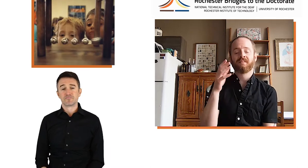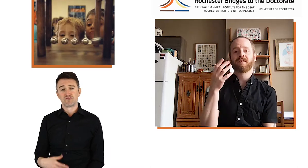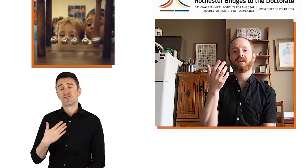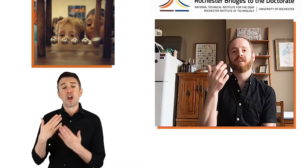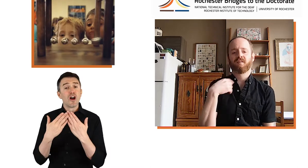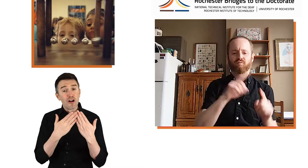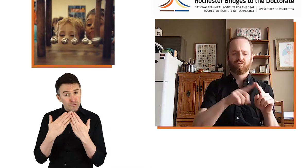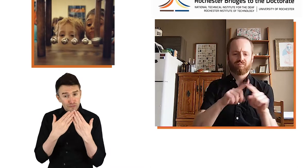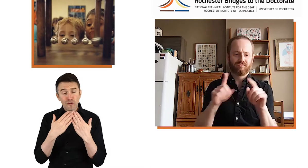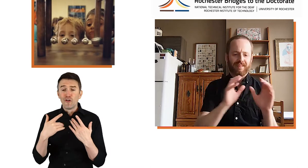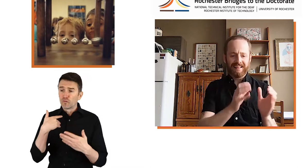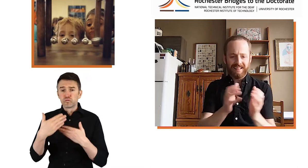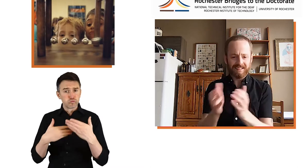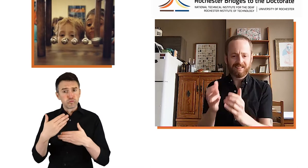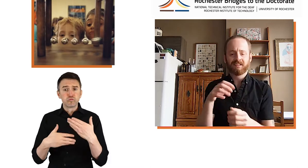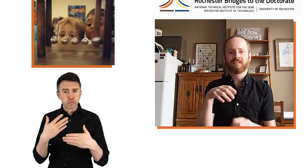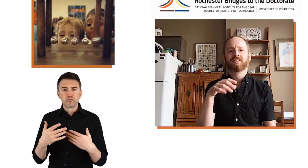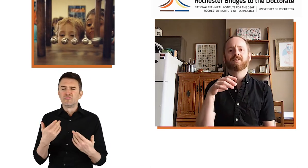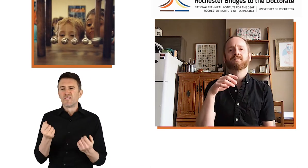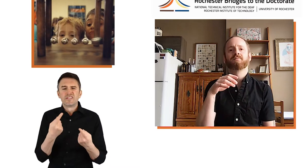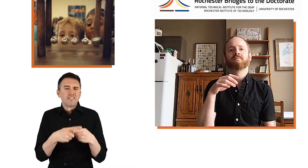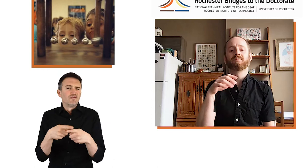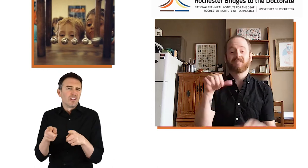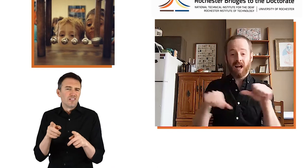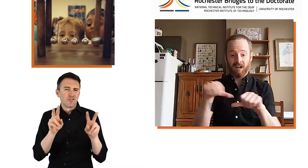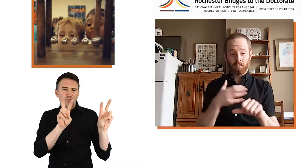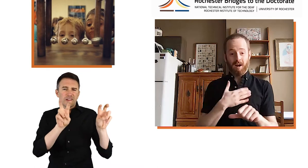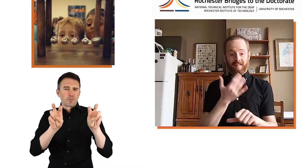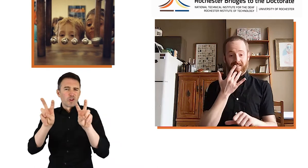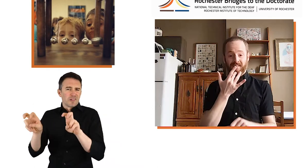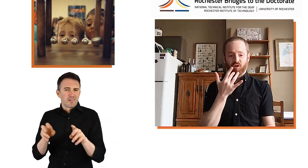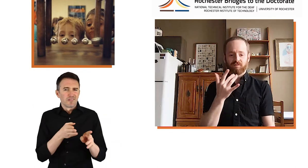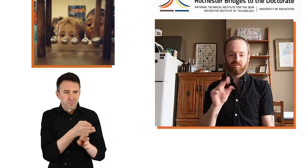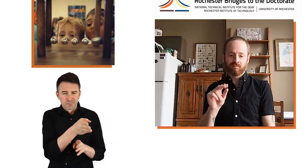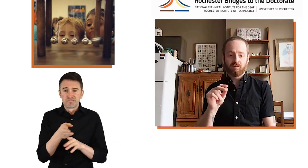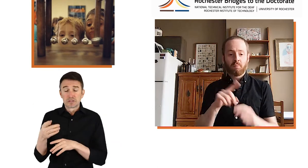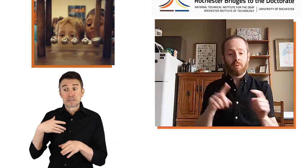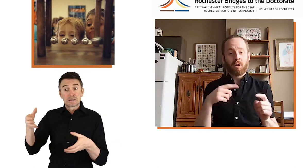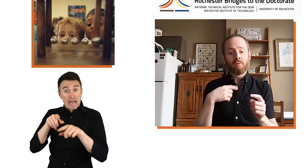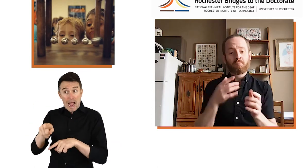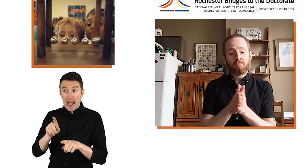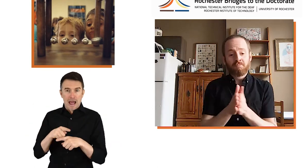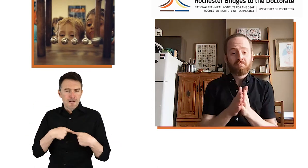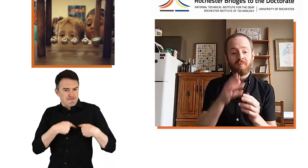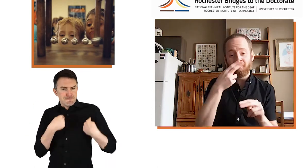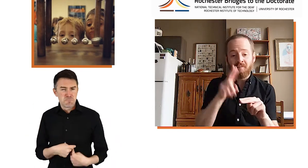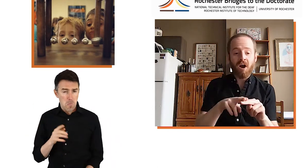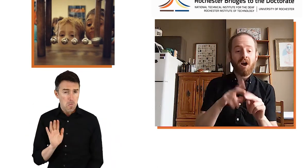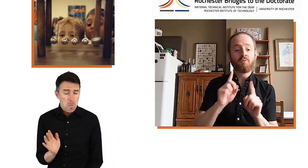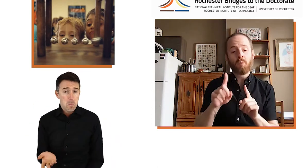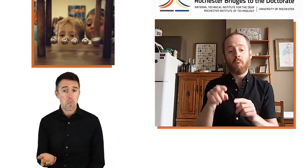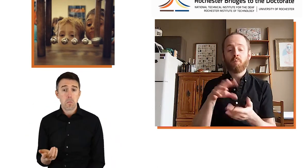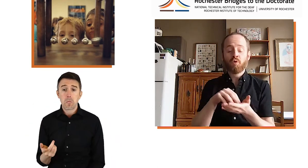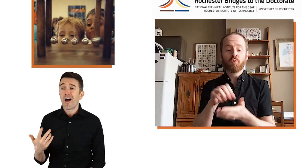So, when I was young, going to school, various classes, science was not my favorite class.